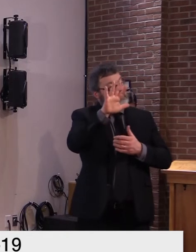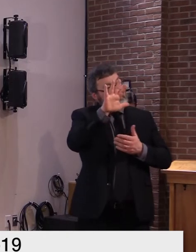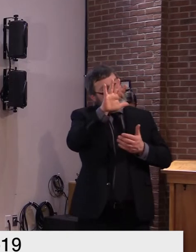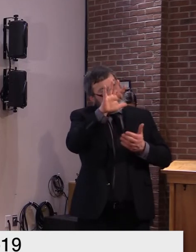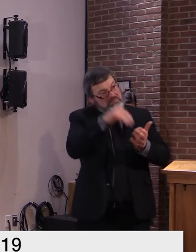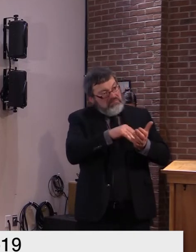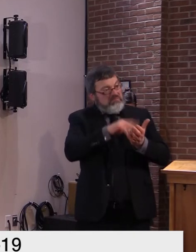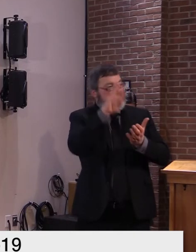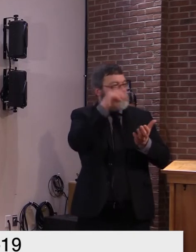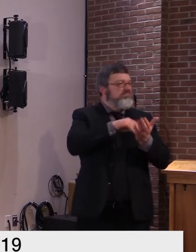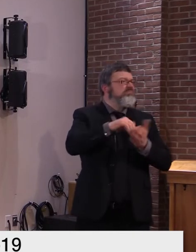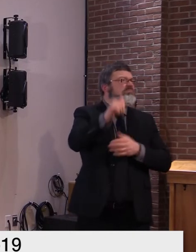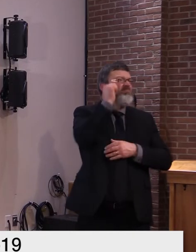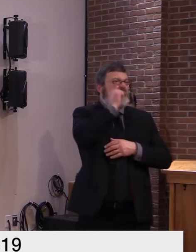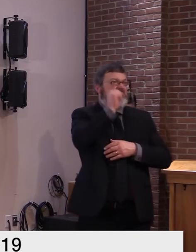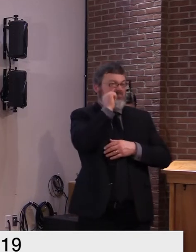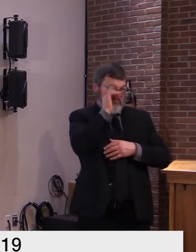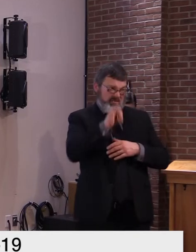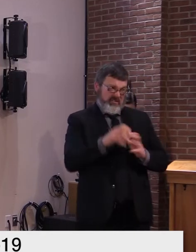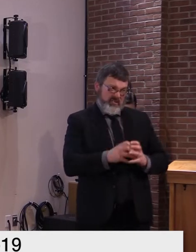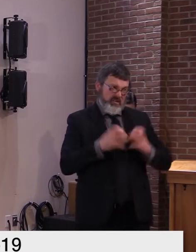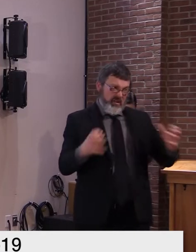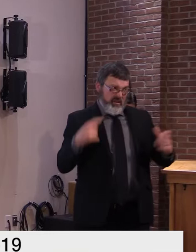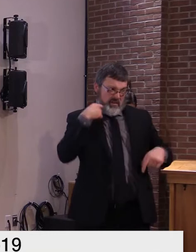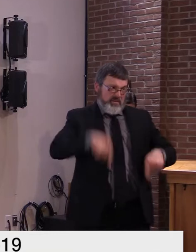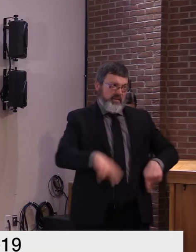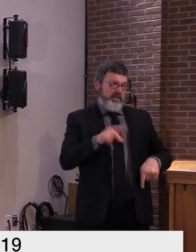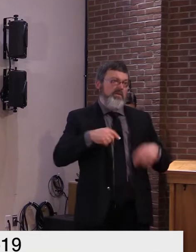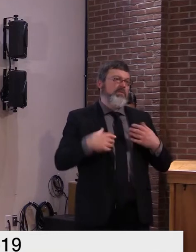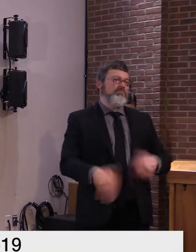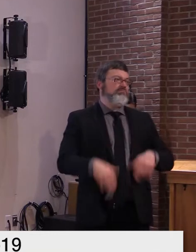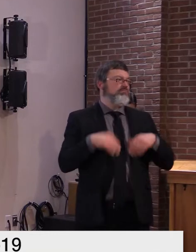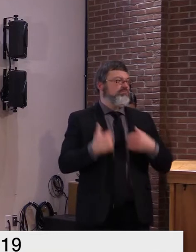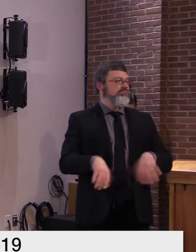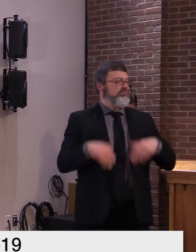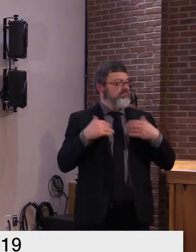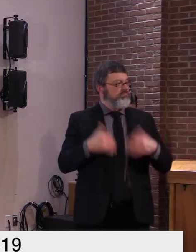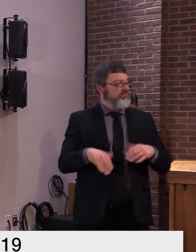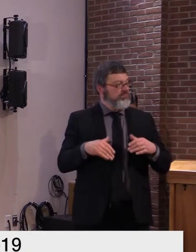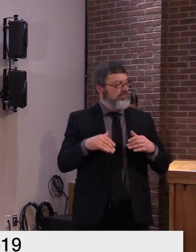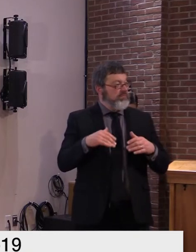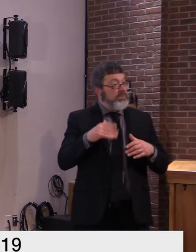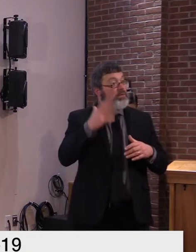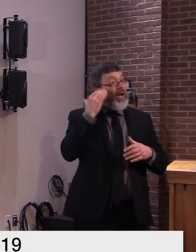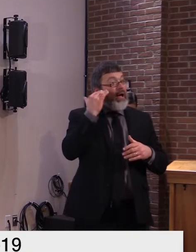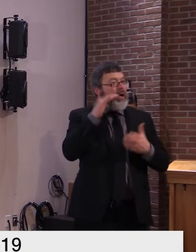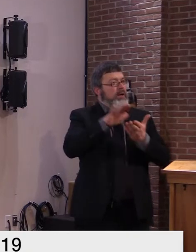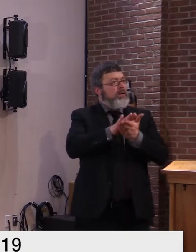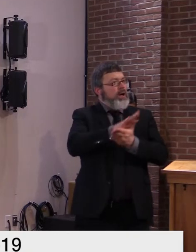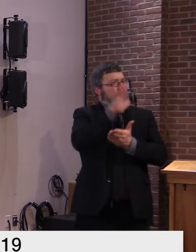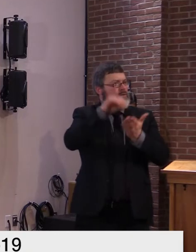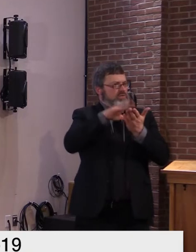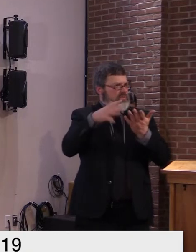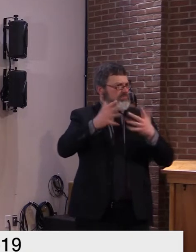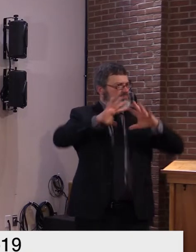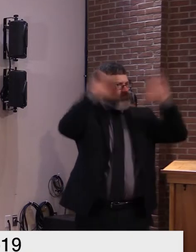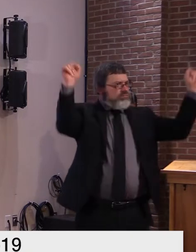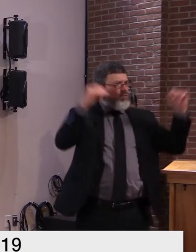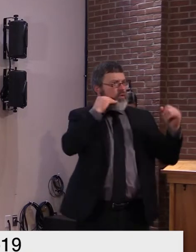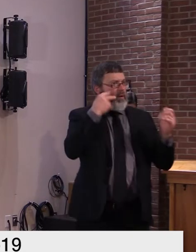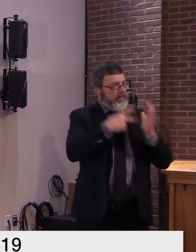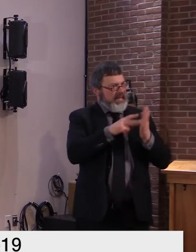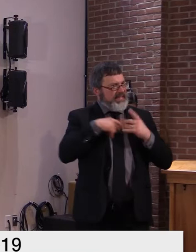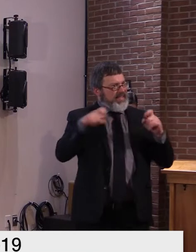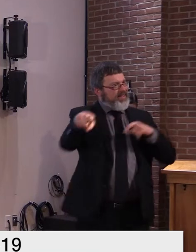i feel comfortable with this number in the low two percents in terms of being an accurate representation of what's going on in vermont